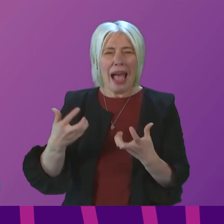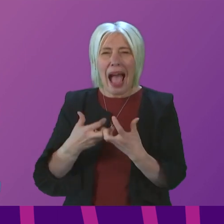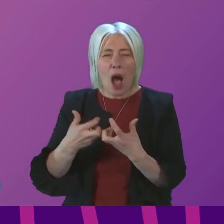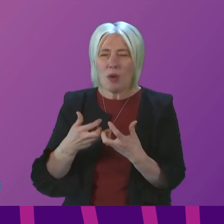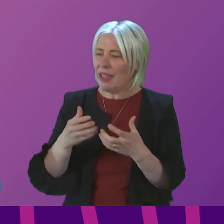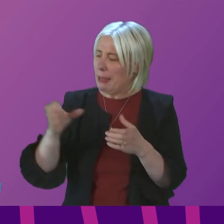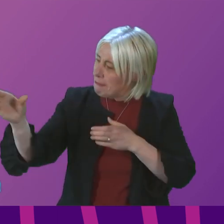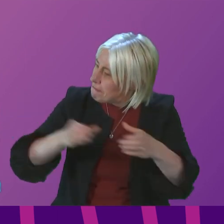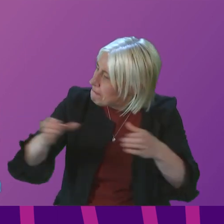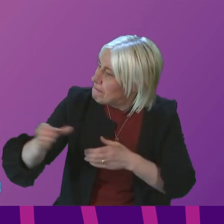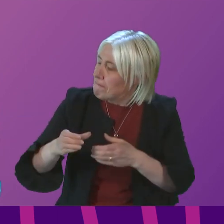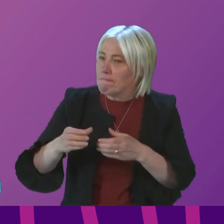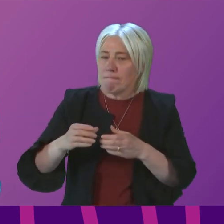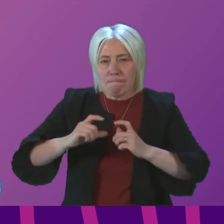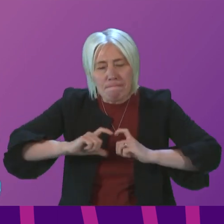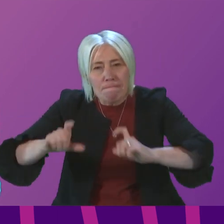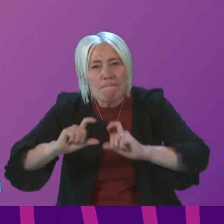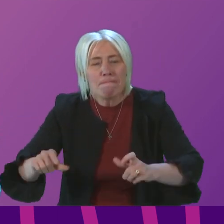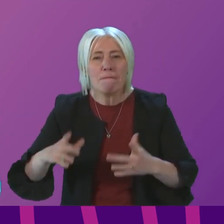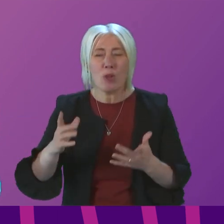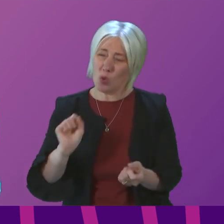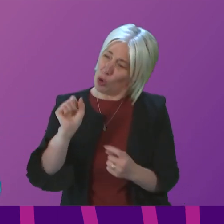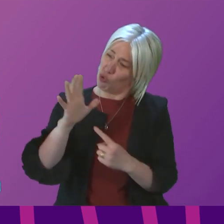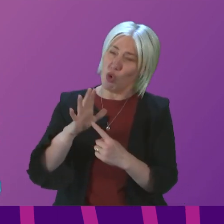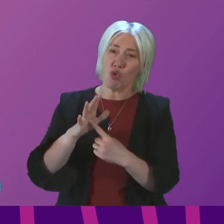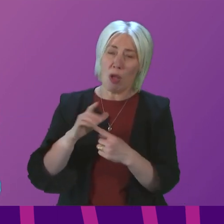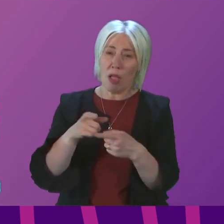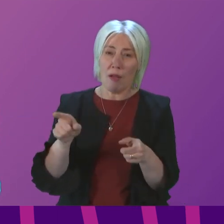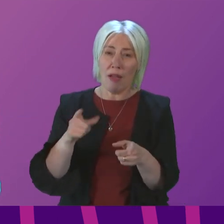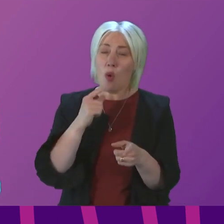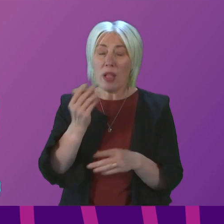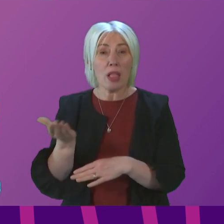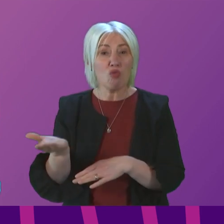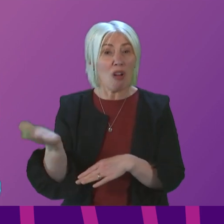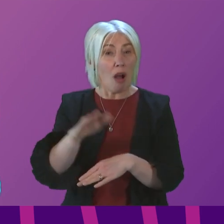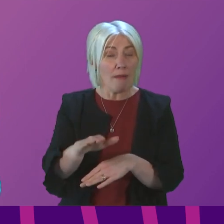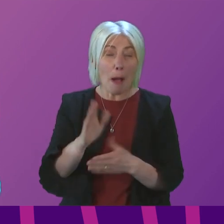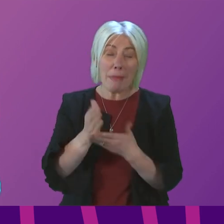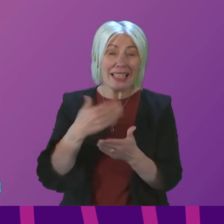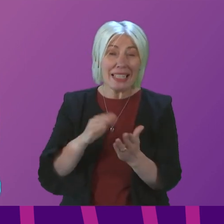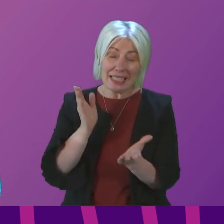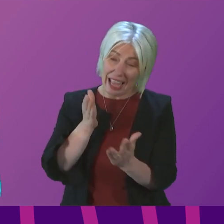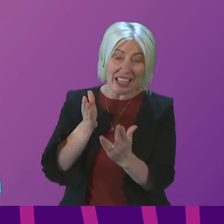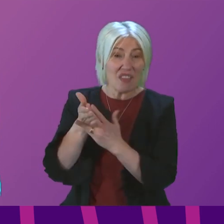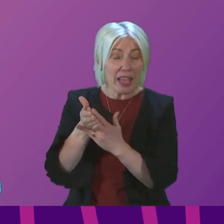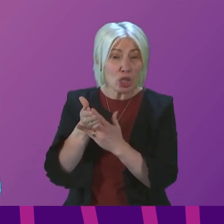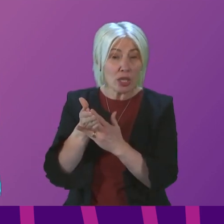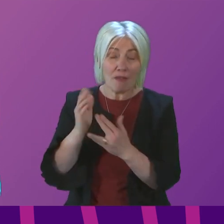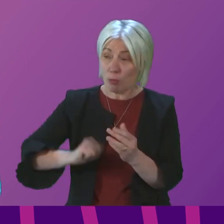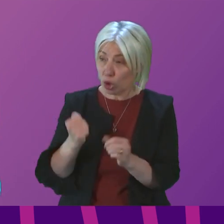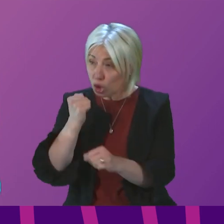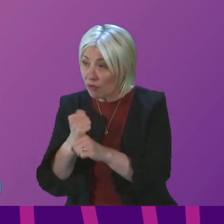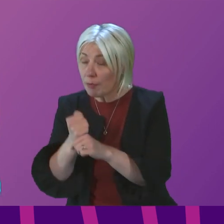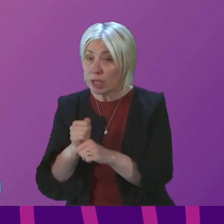recruit players. First Minister, these crucial outlets for inclusion will not recover and thrive without direct intervention from both Scottish Government,